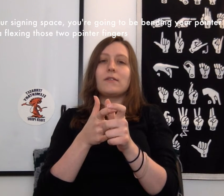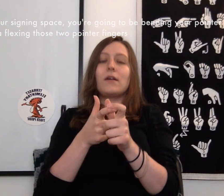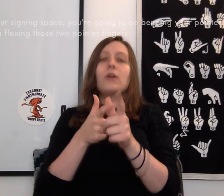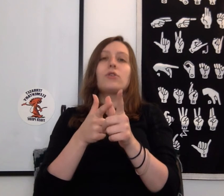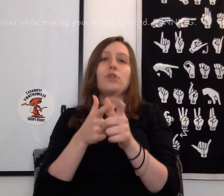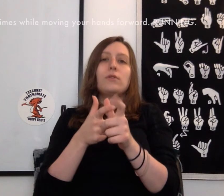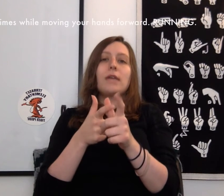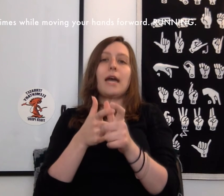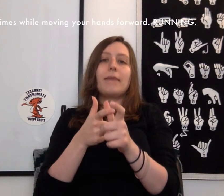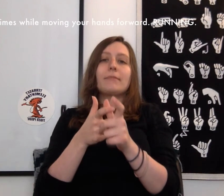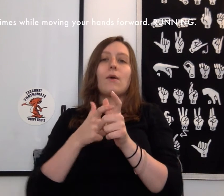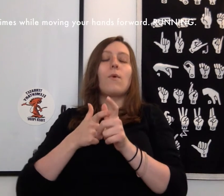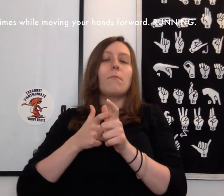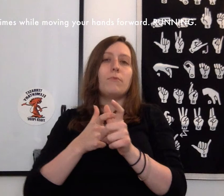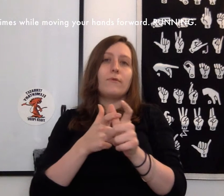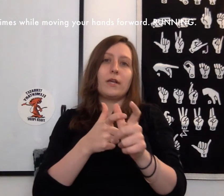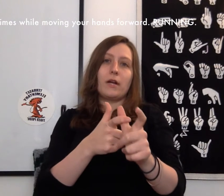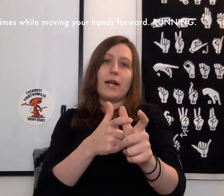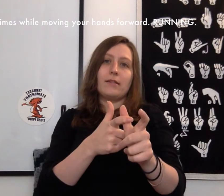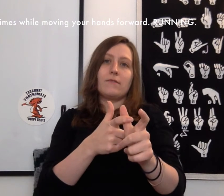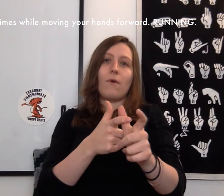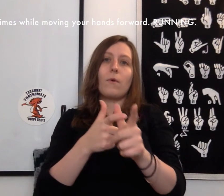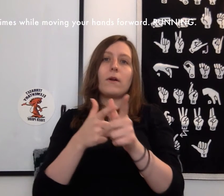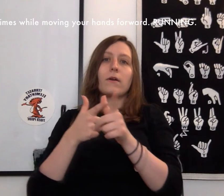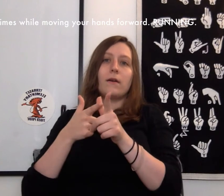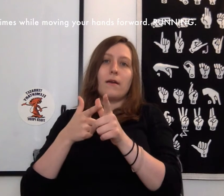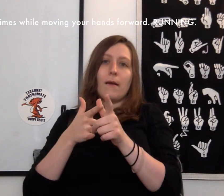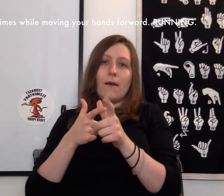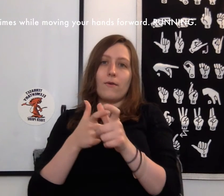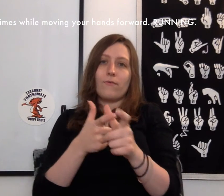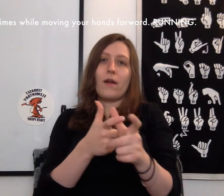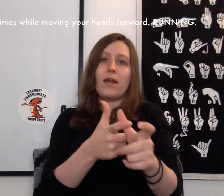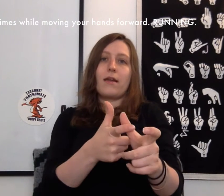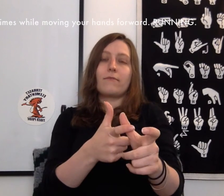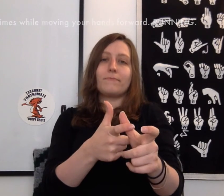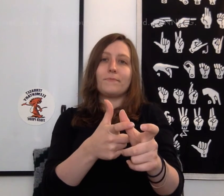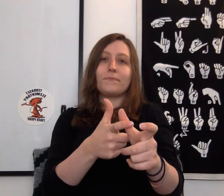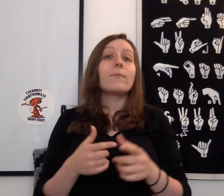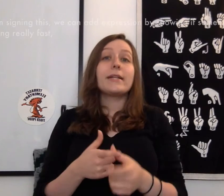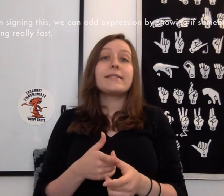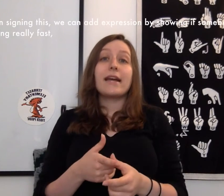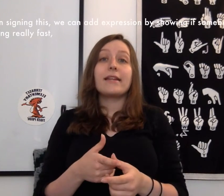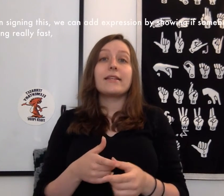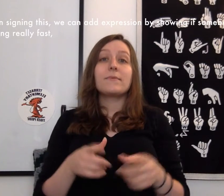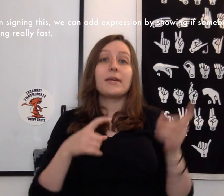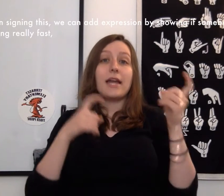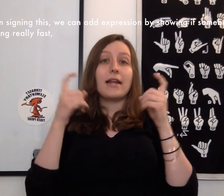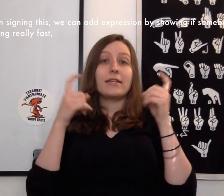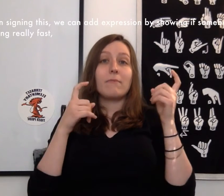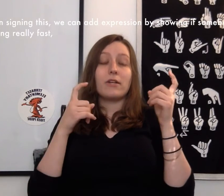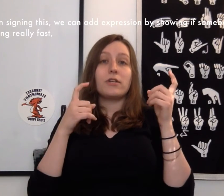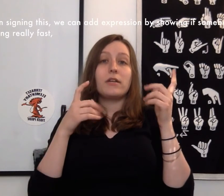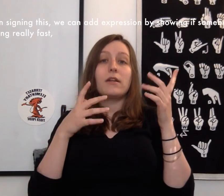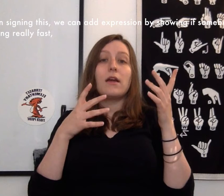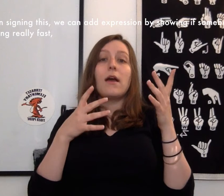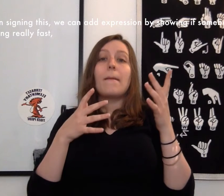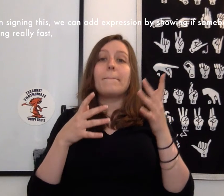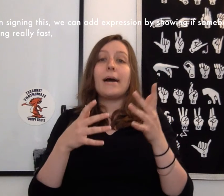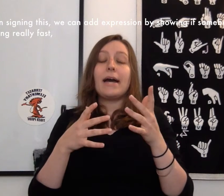two times while moving your hands forward. Running. When signing this, we can add expression by